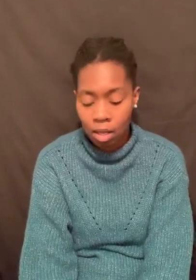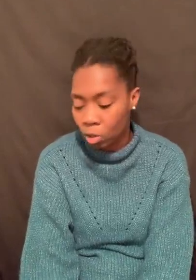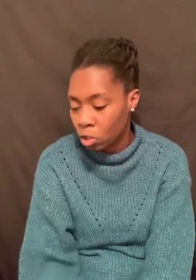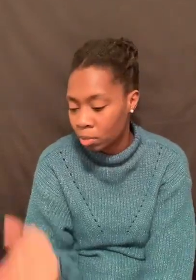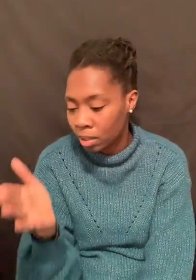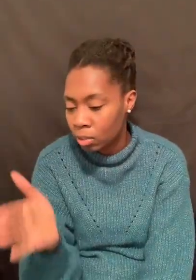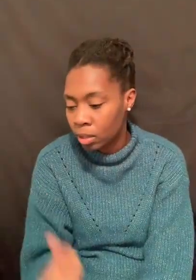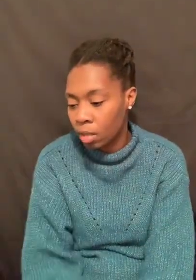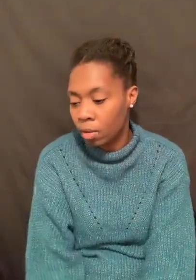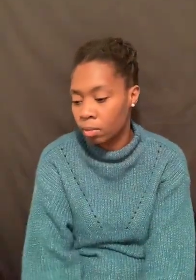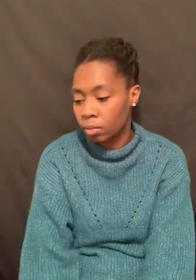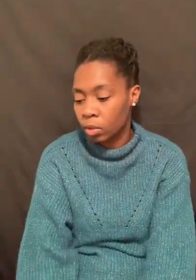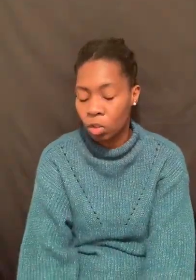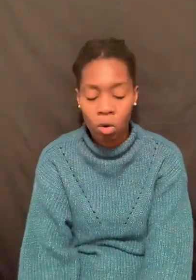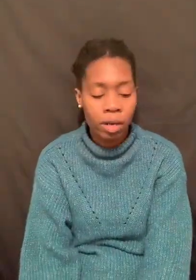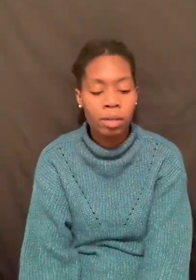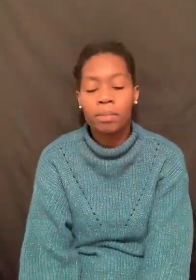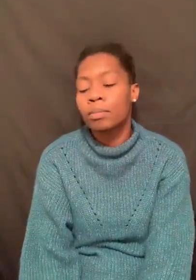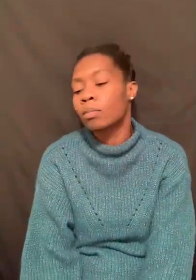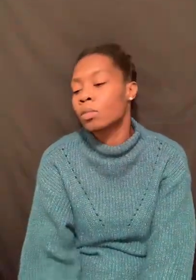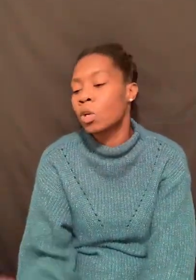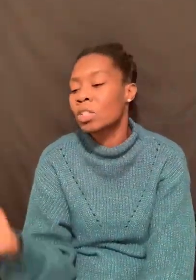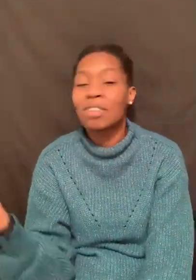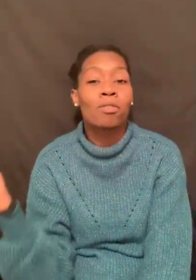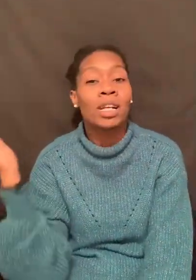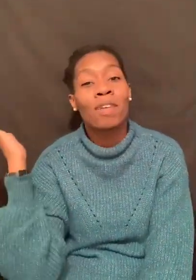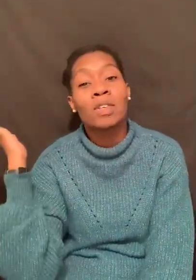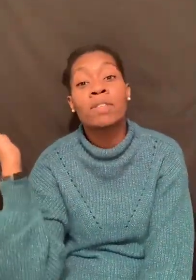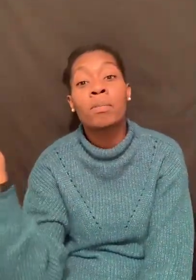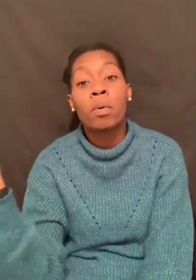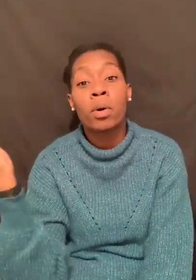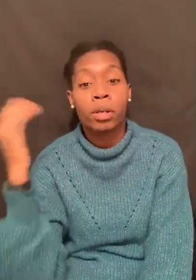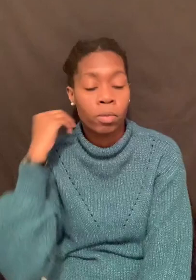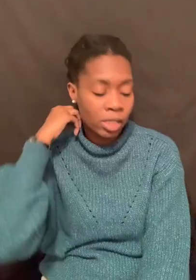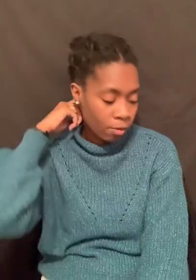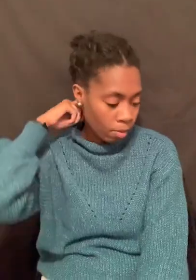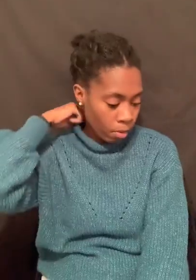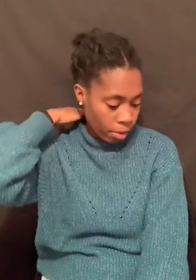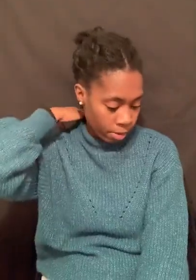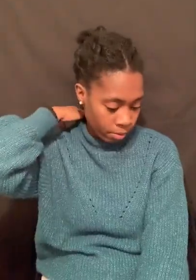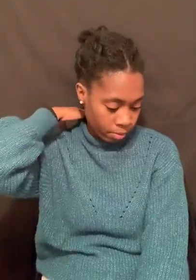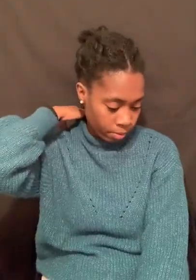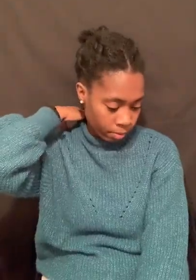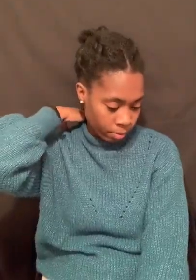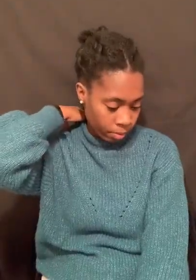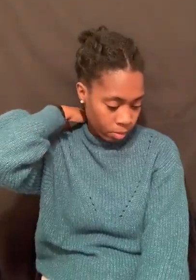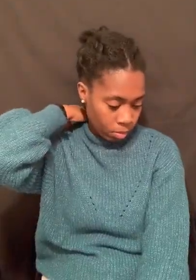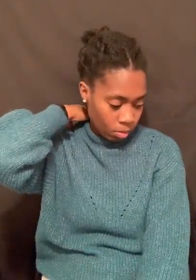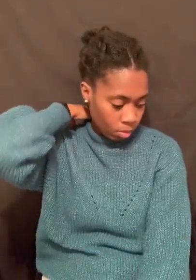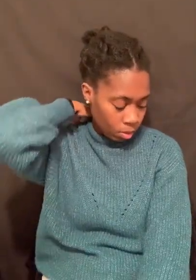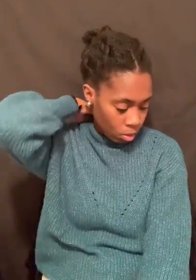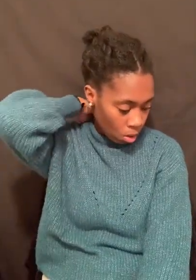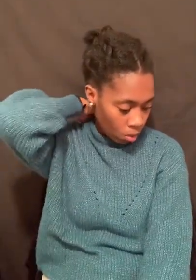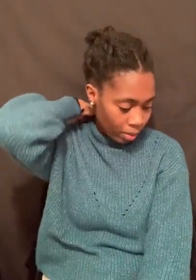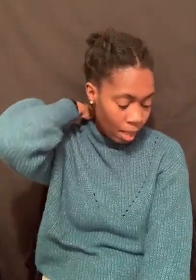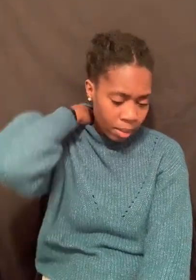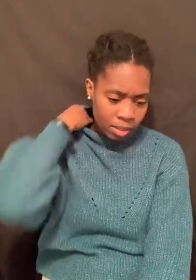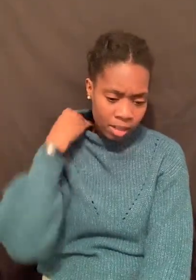the Lord's pleased with David. The Lord chose David before David was even born. So, with that being